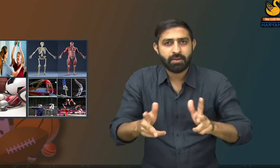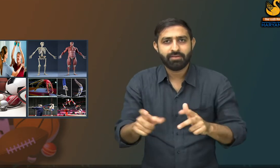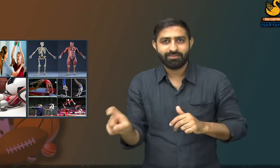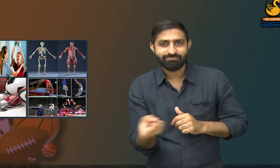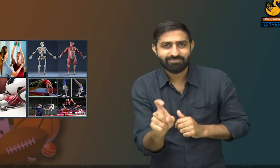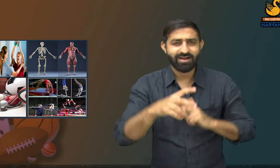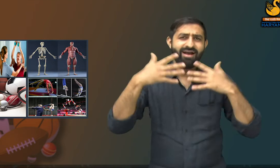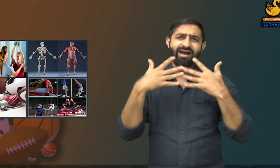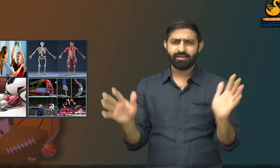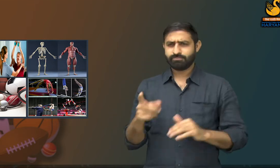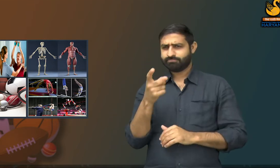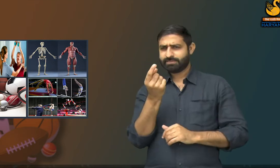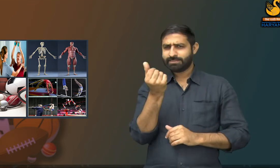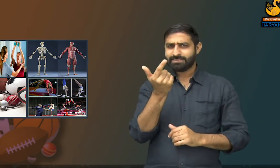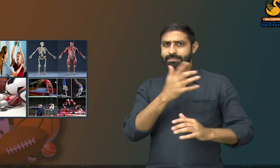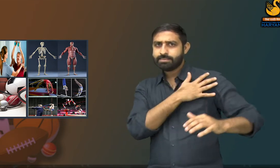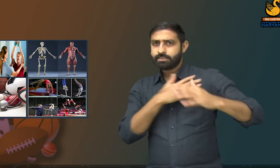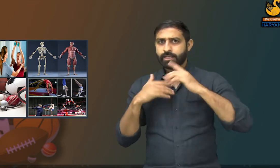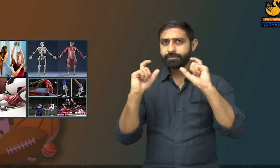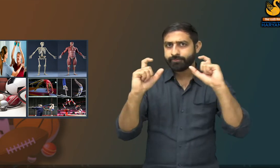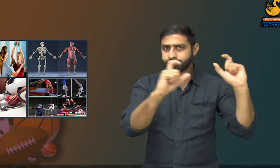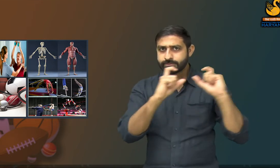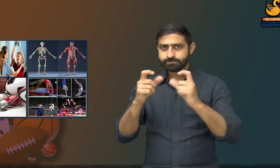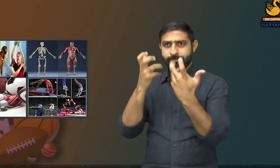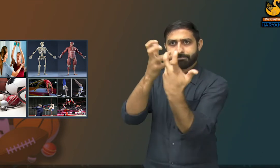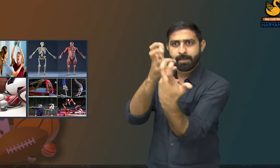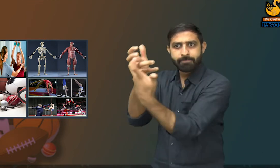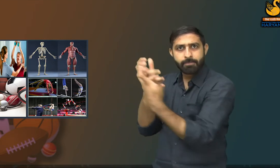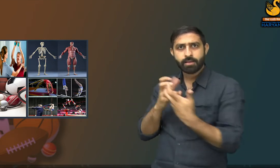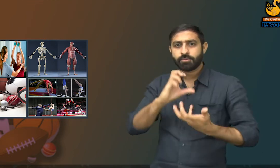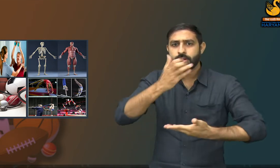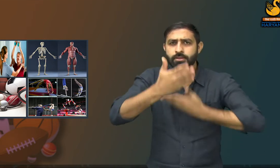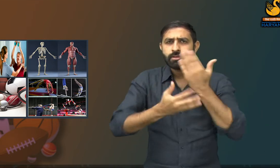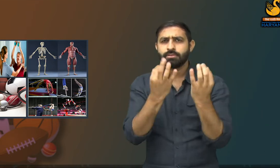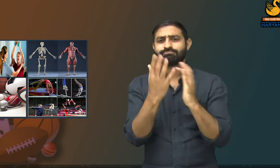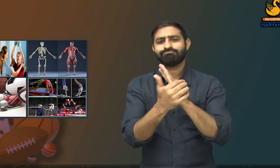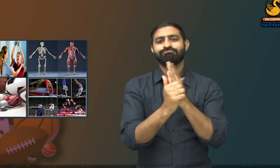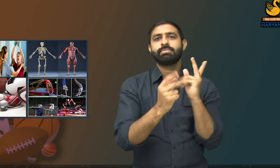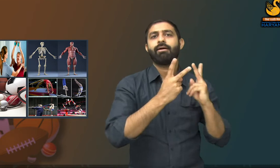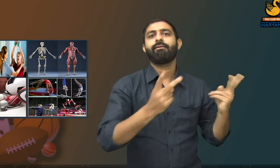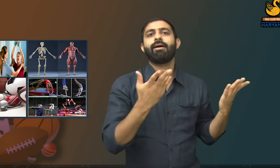health. Coaches are responsible for teaching relevant skills, tactics and techniques of sports.